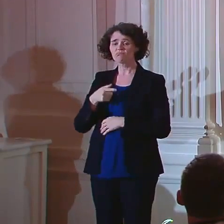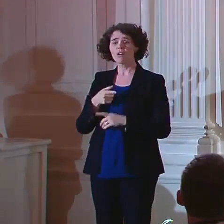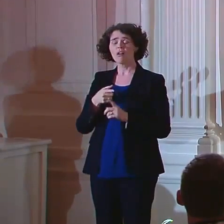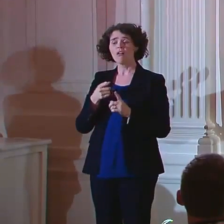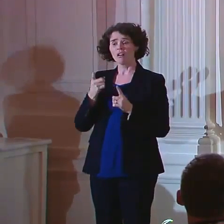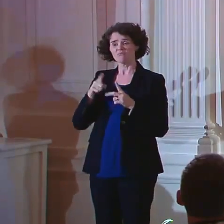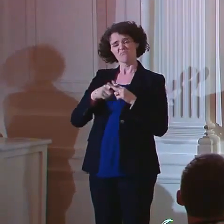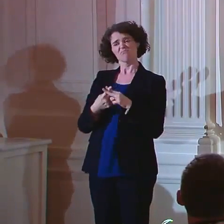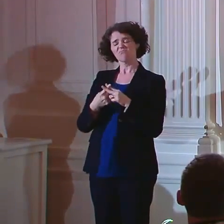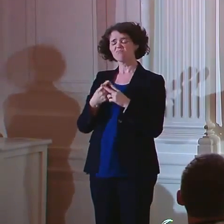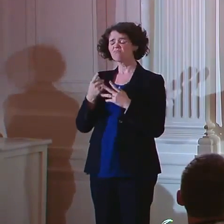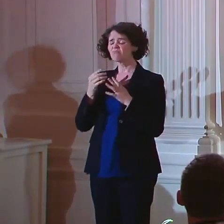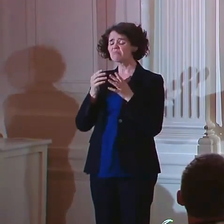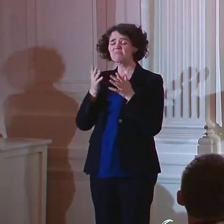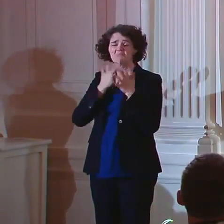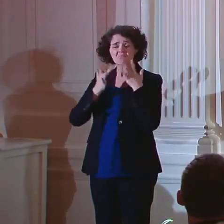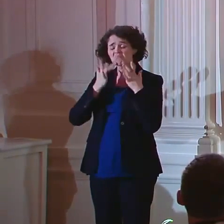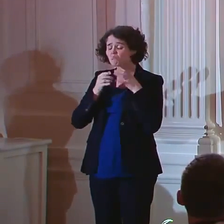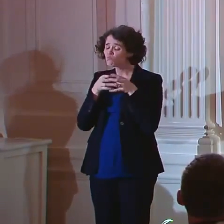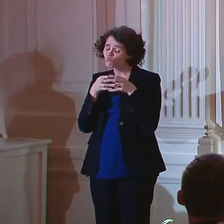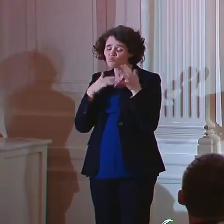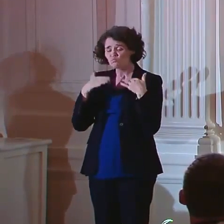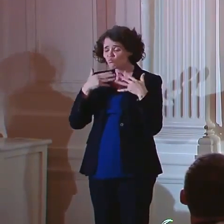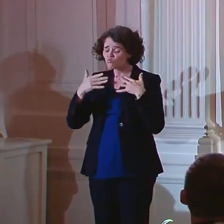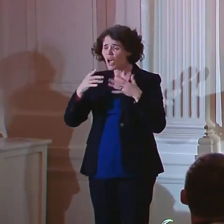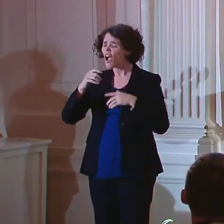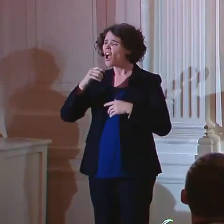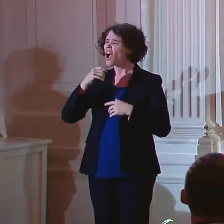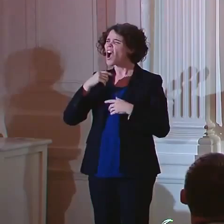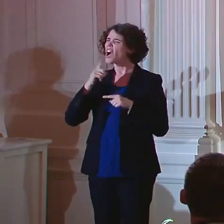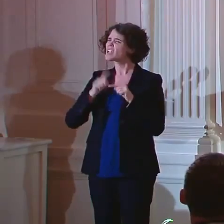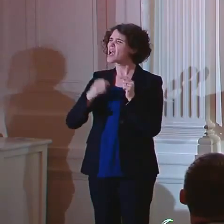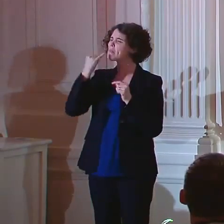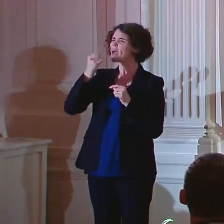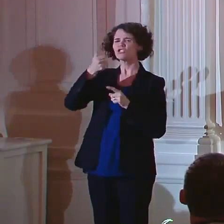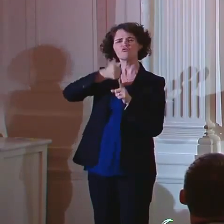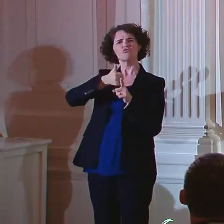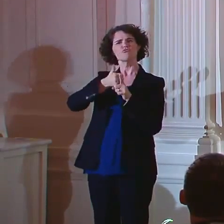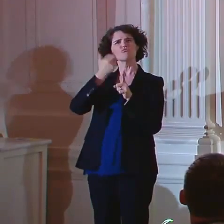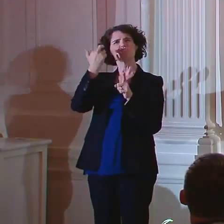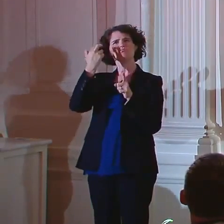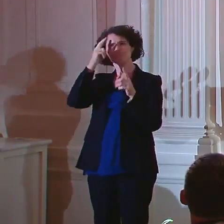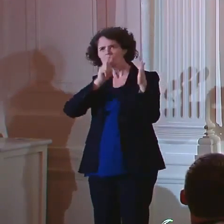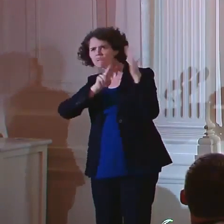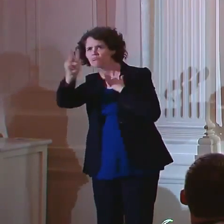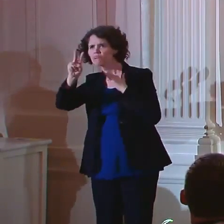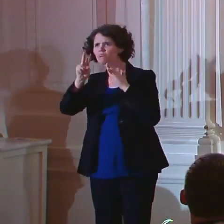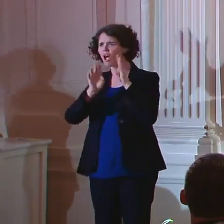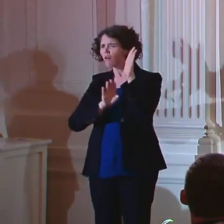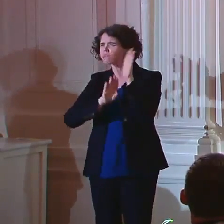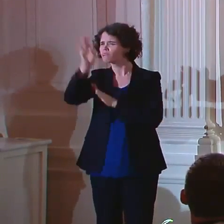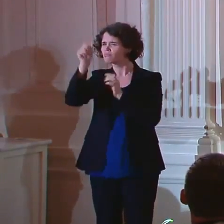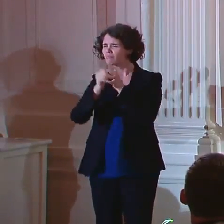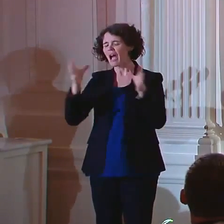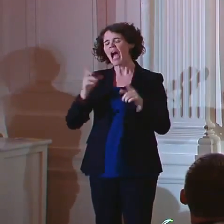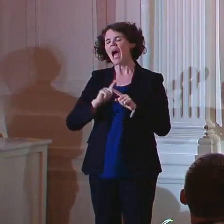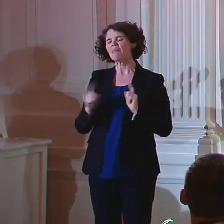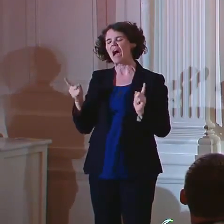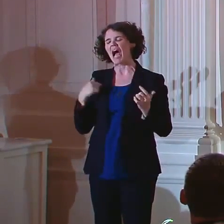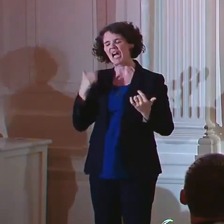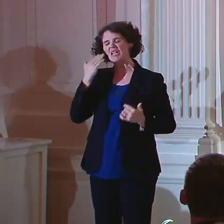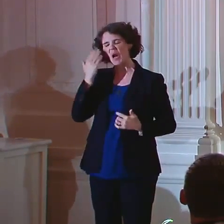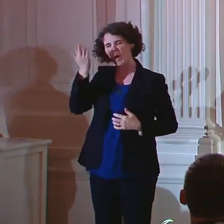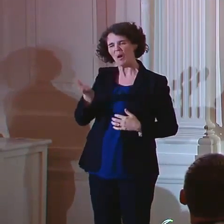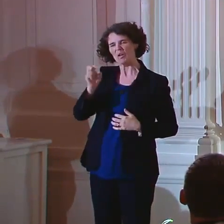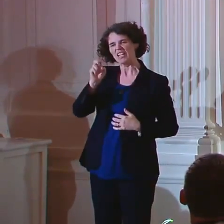whether she could imagine how far and how fast it would end up going. Of course, knowing her, she probably did have a sense of where it